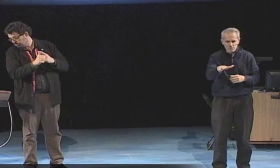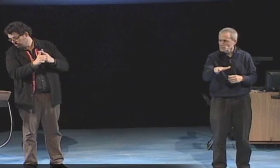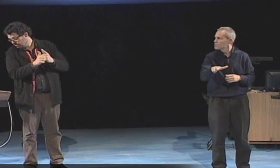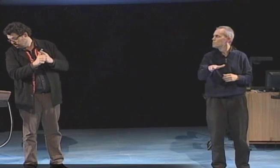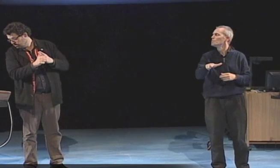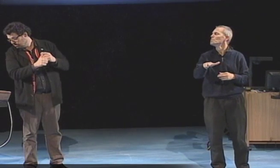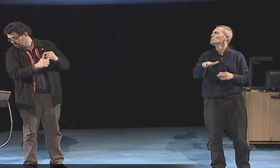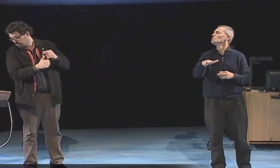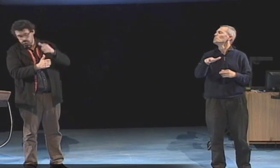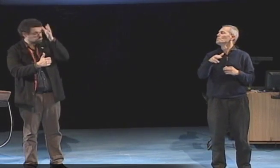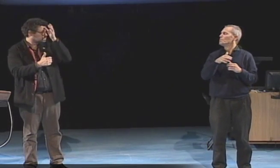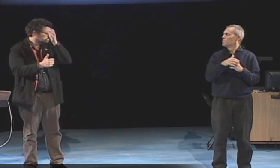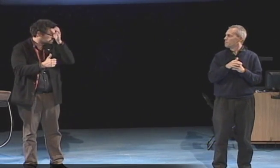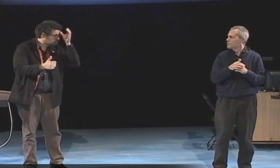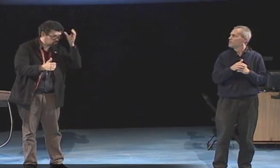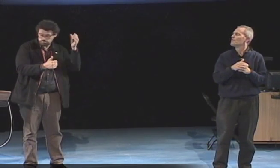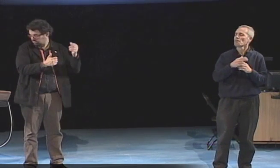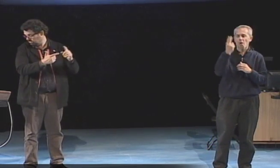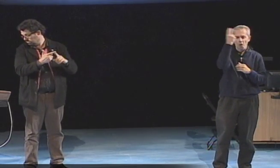religion